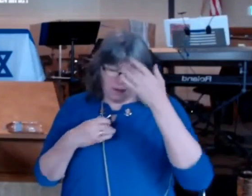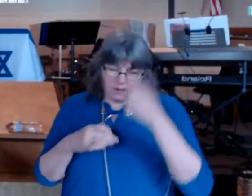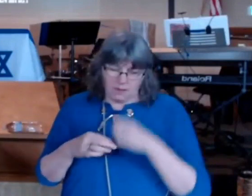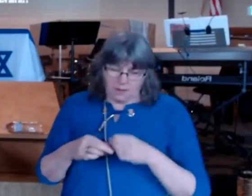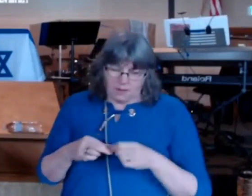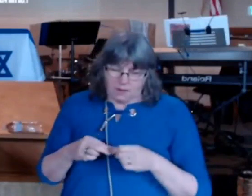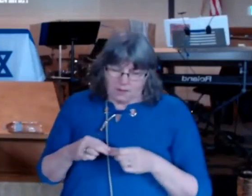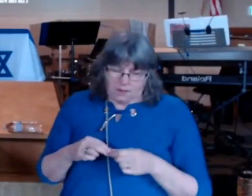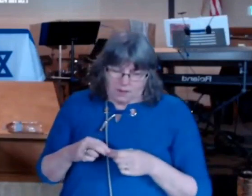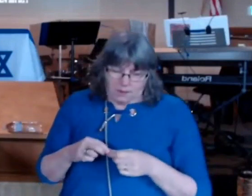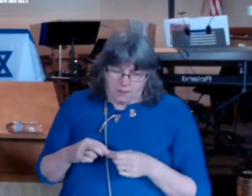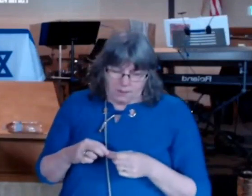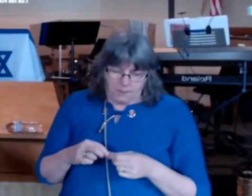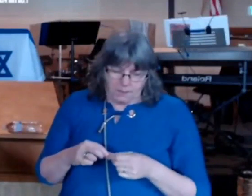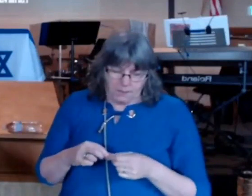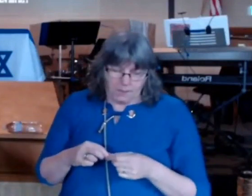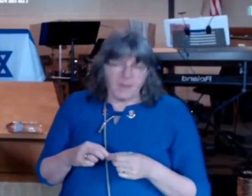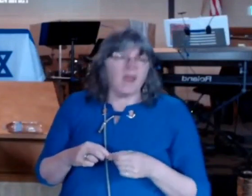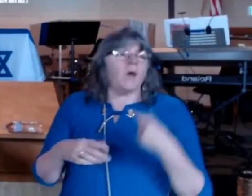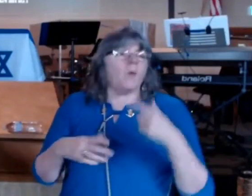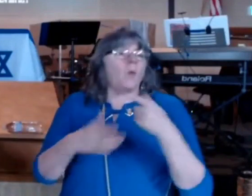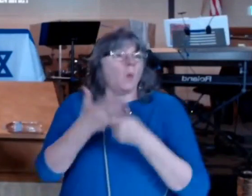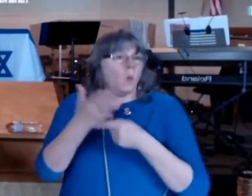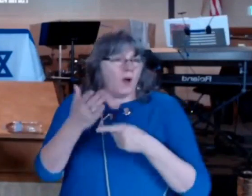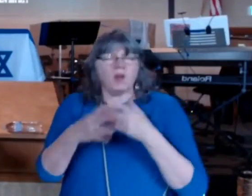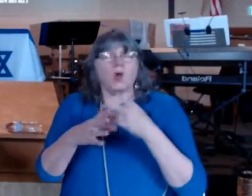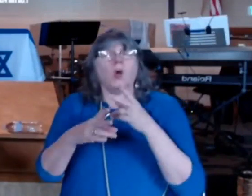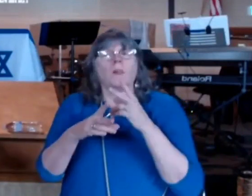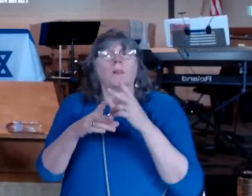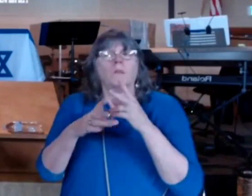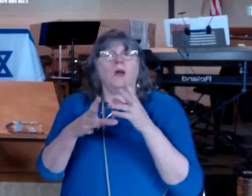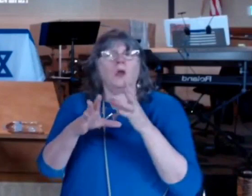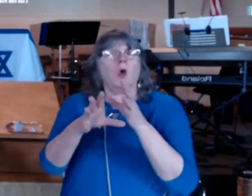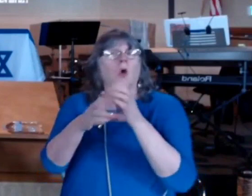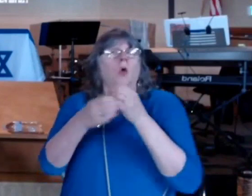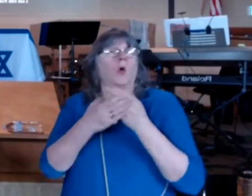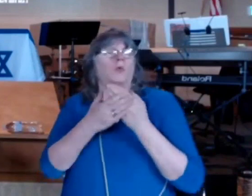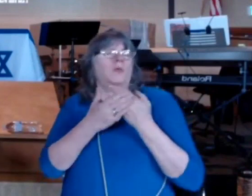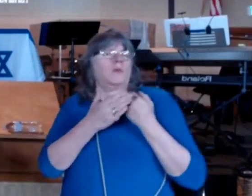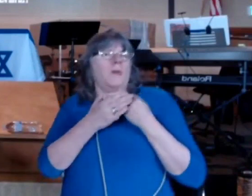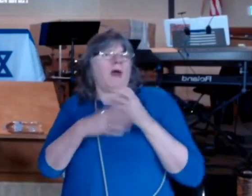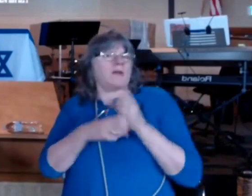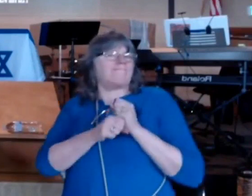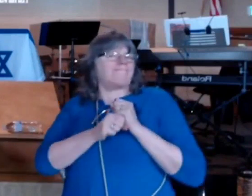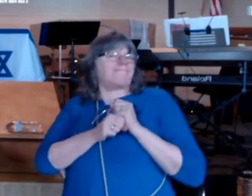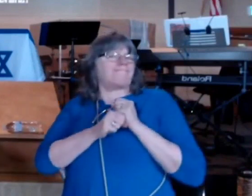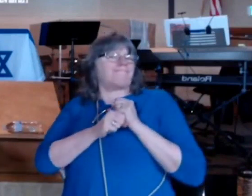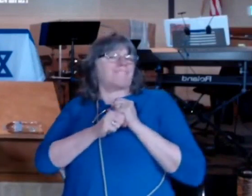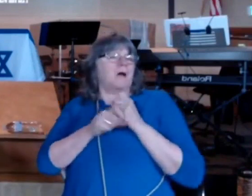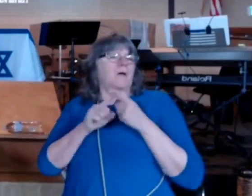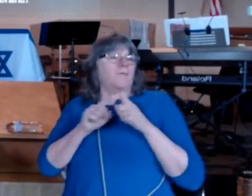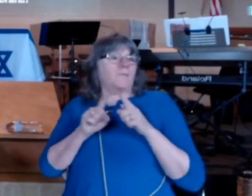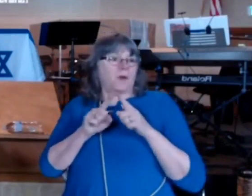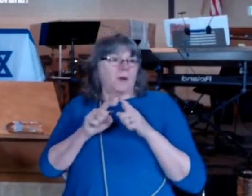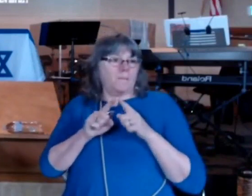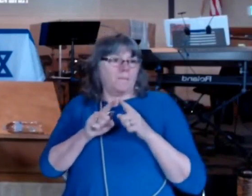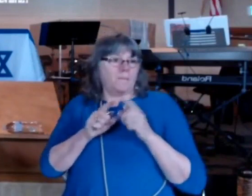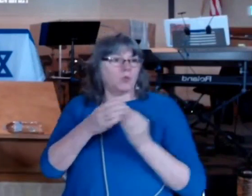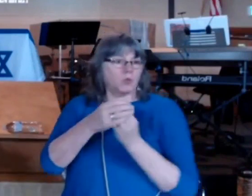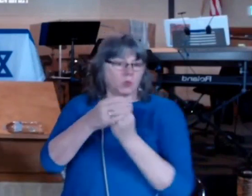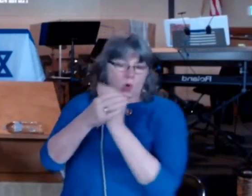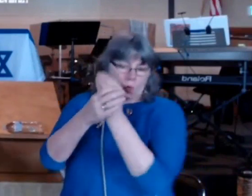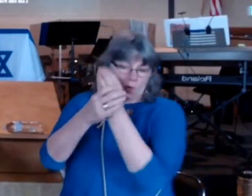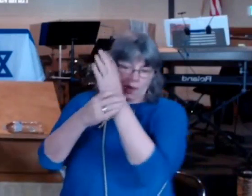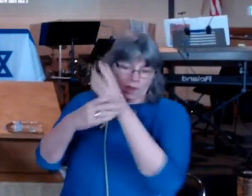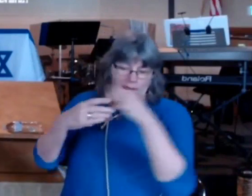he had the power and authority to deal with all of our ailments all the ailments that paralyze